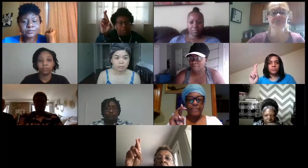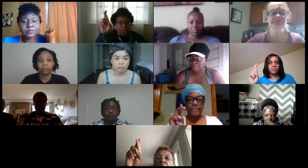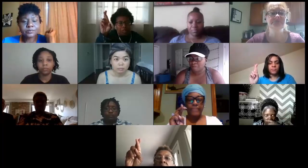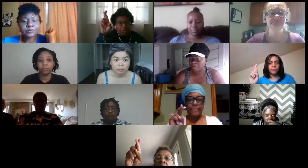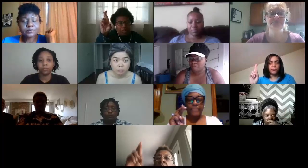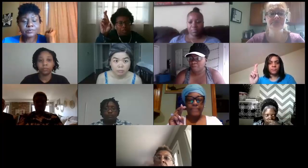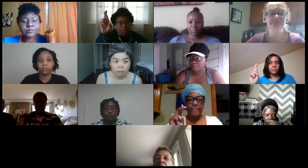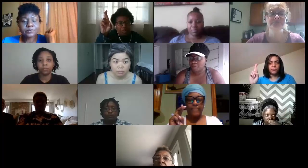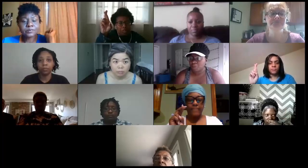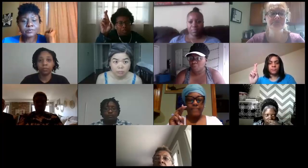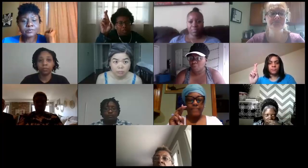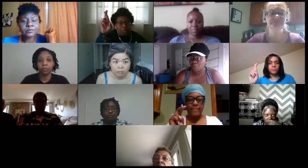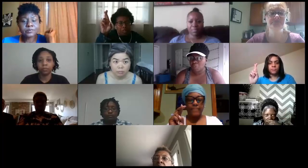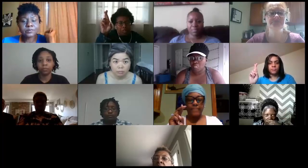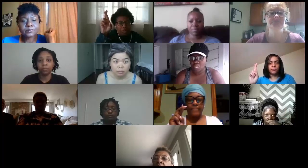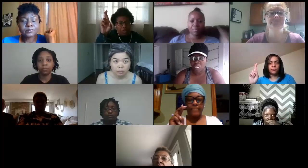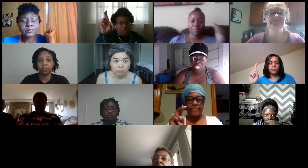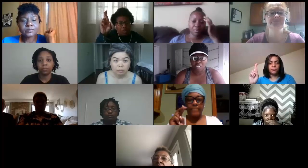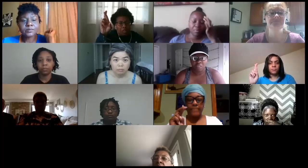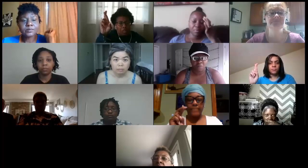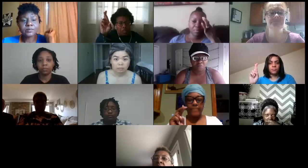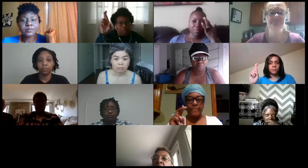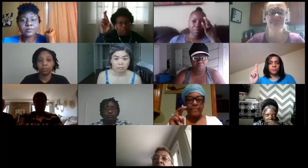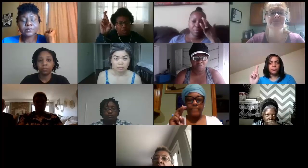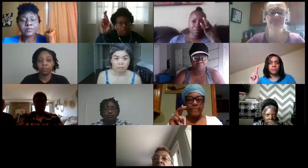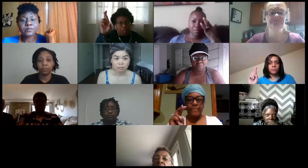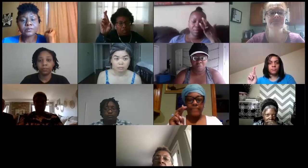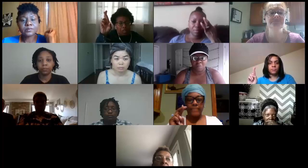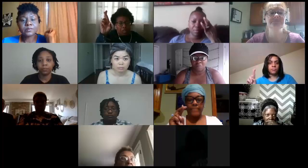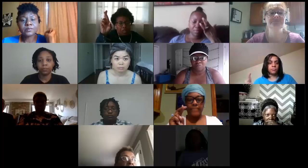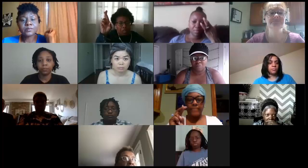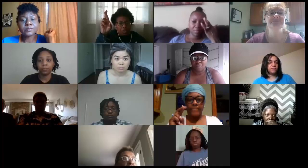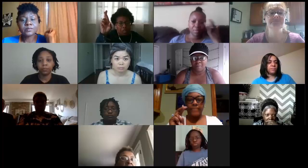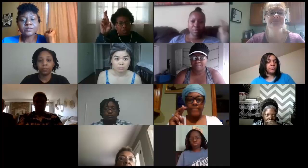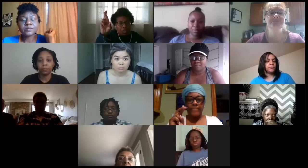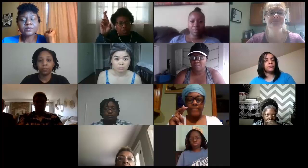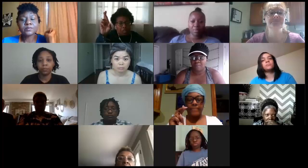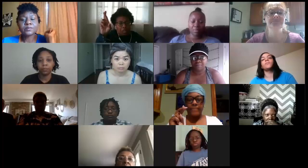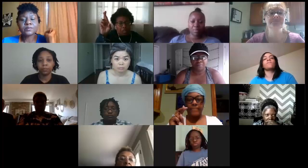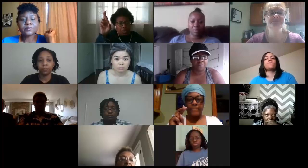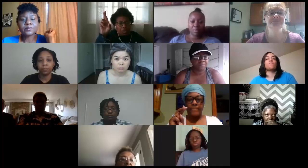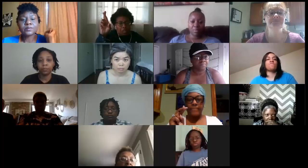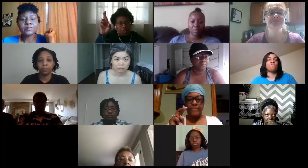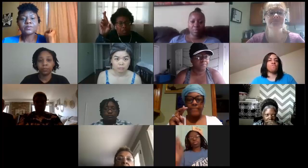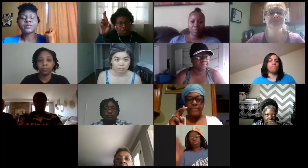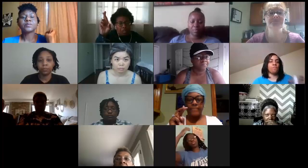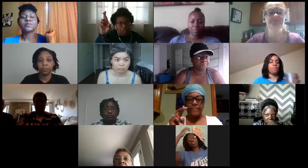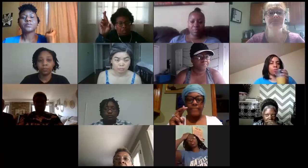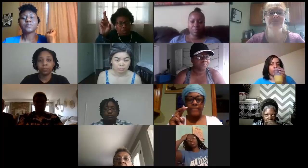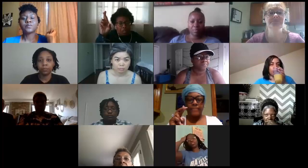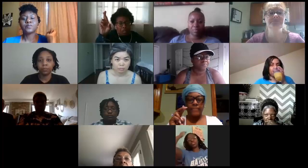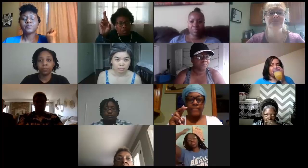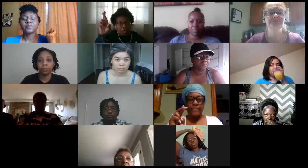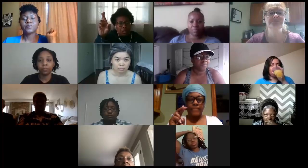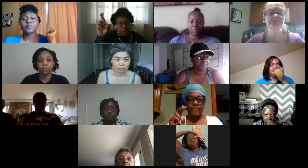are seeing all the cameras pop up and you can't really see to long a cut your screen is a little small what you want to do is go to